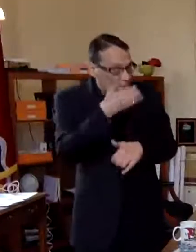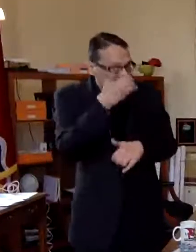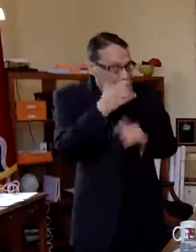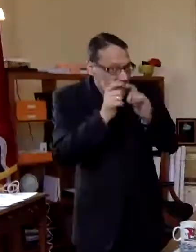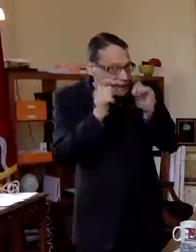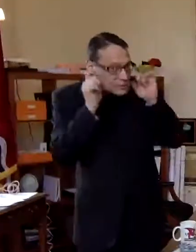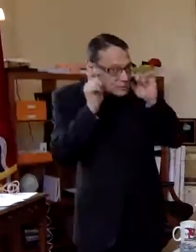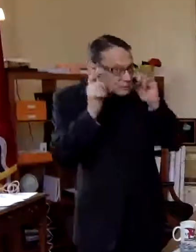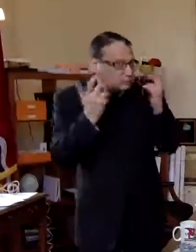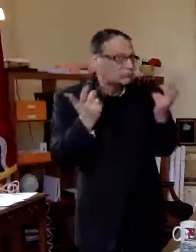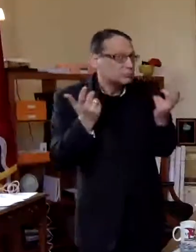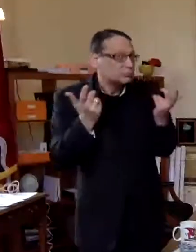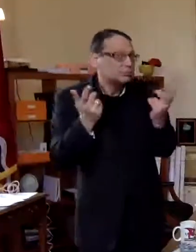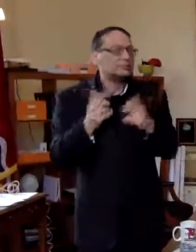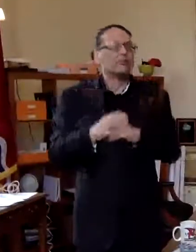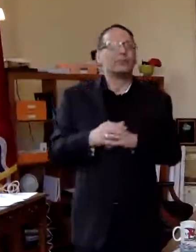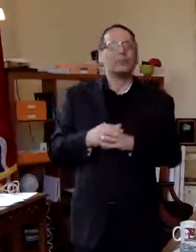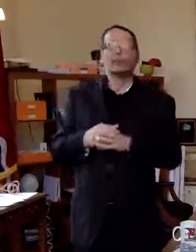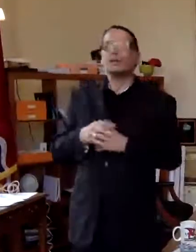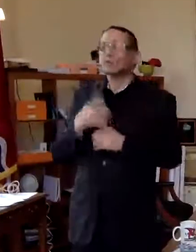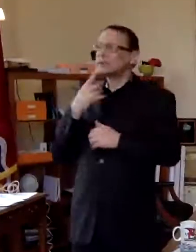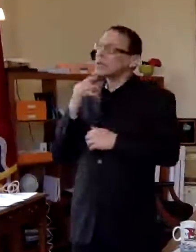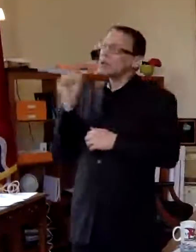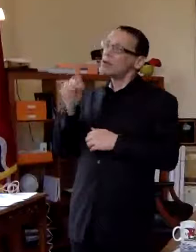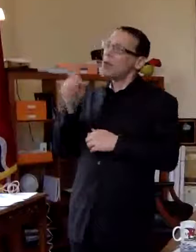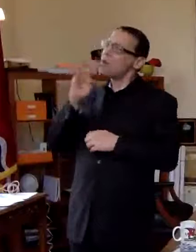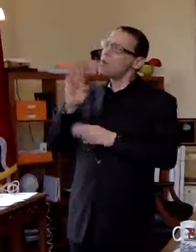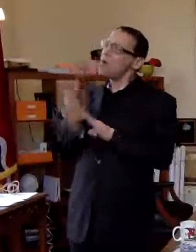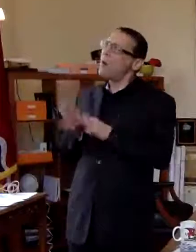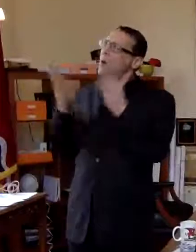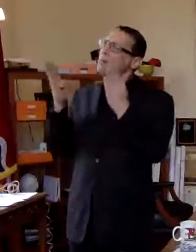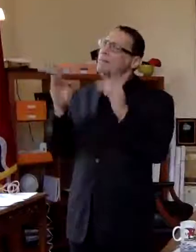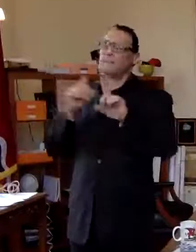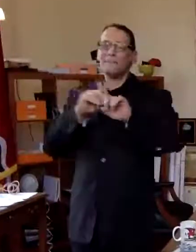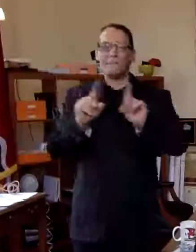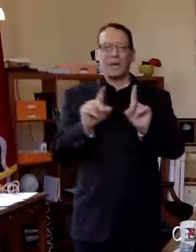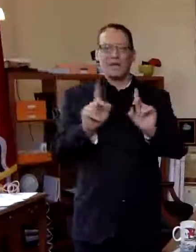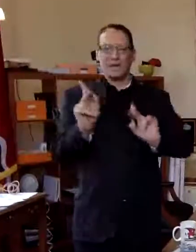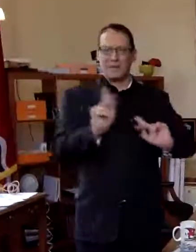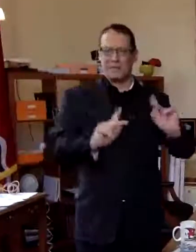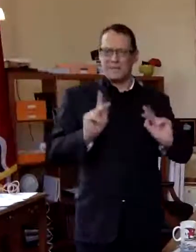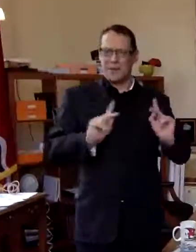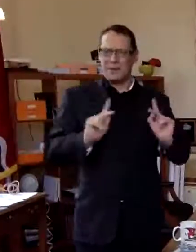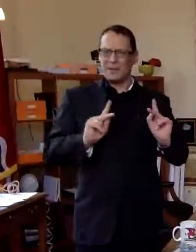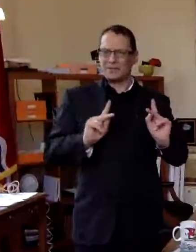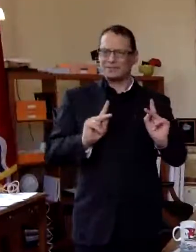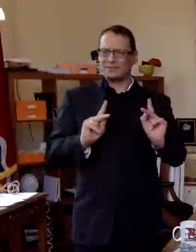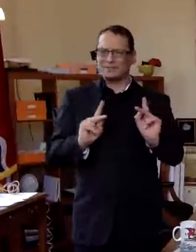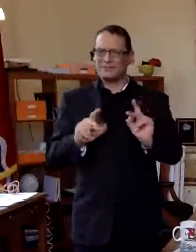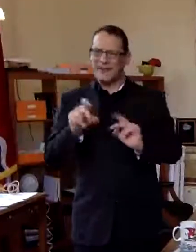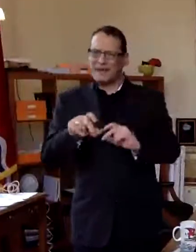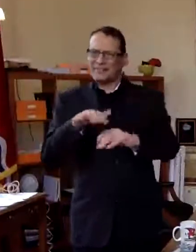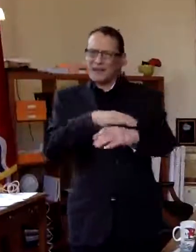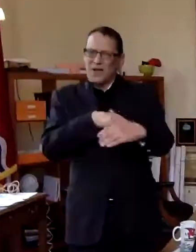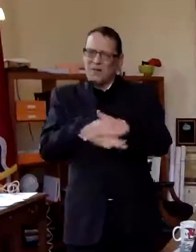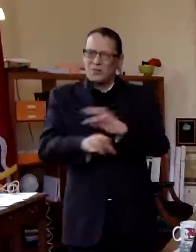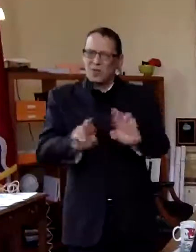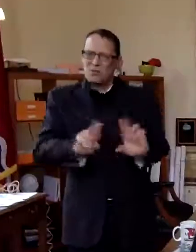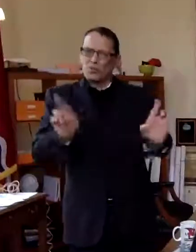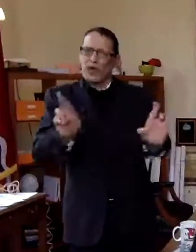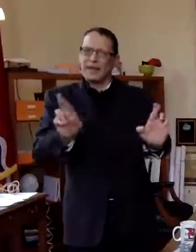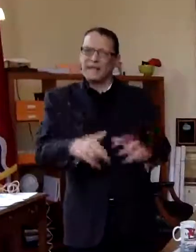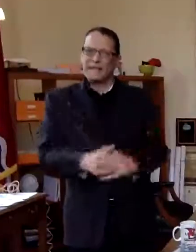one thing to say okay we're going to open reopen a bit but it's a whole other thing i think the public has to be comfortable doing that